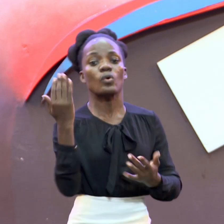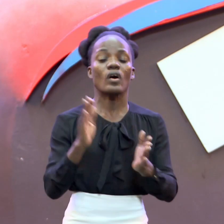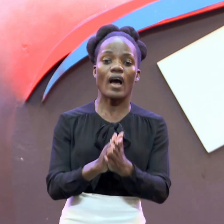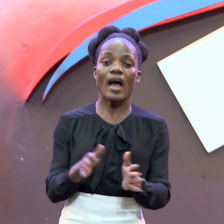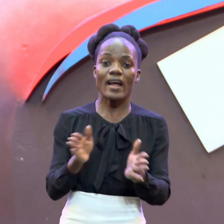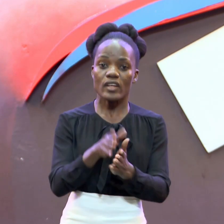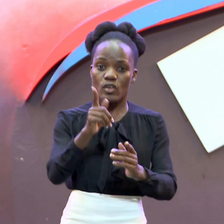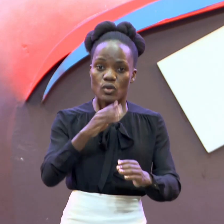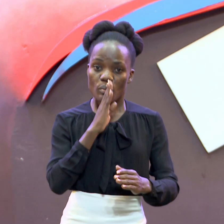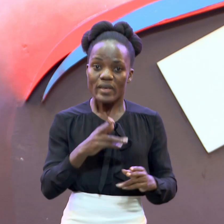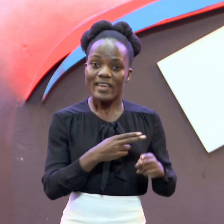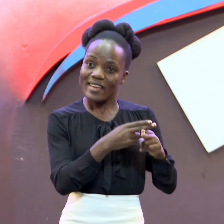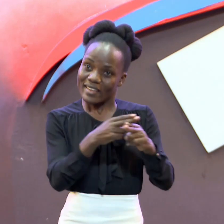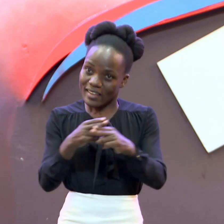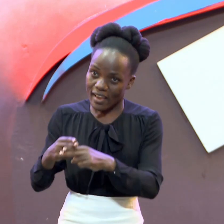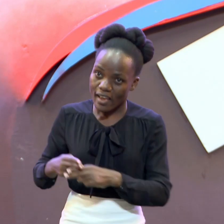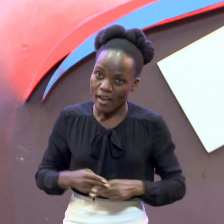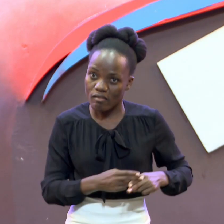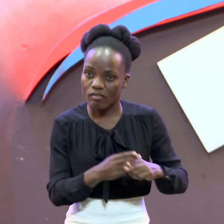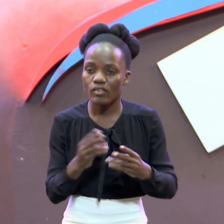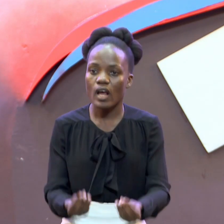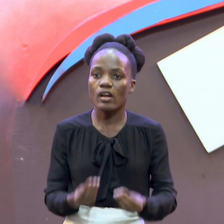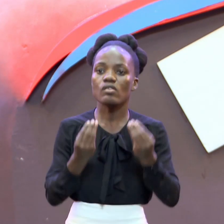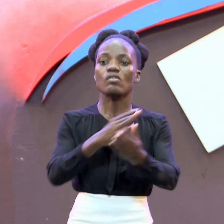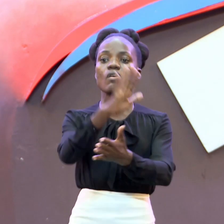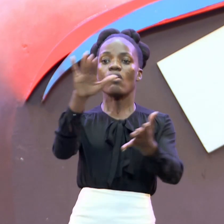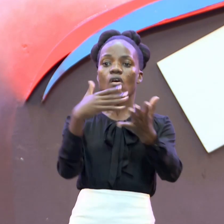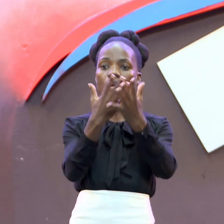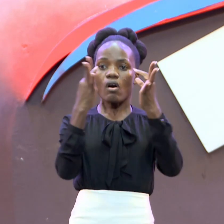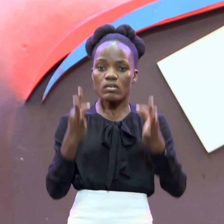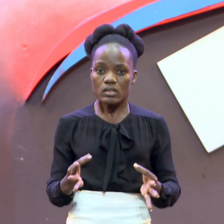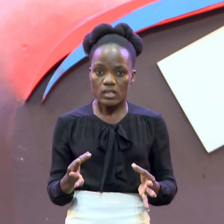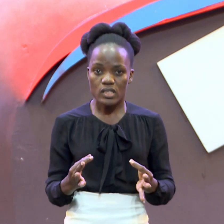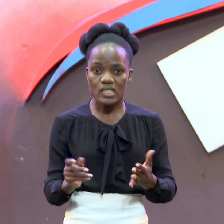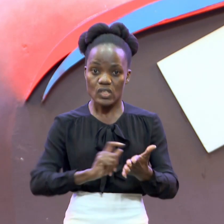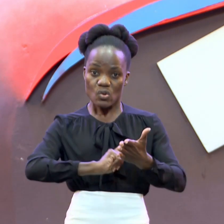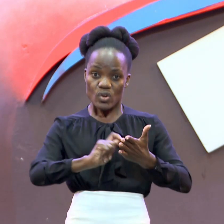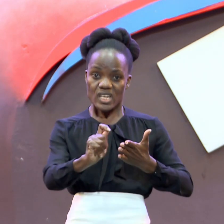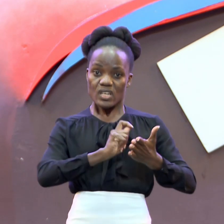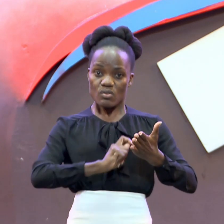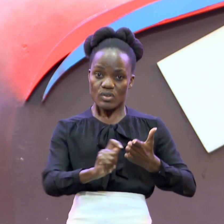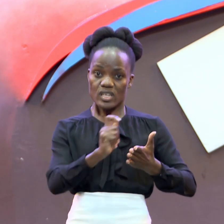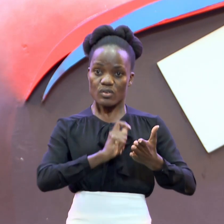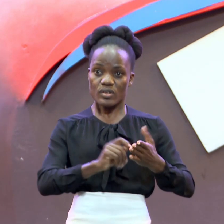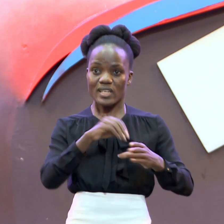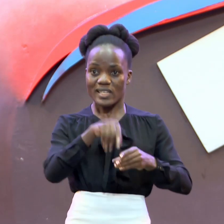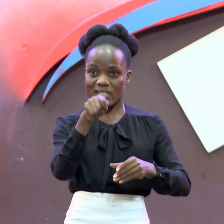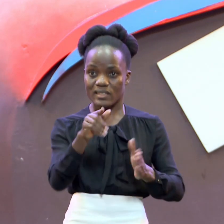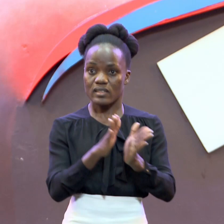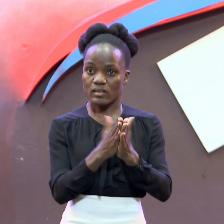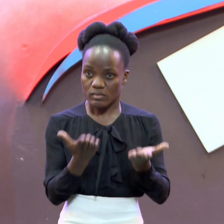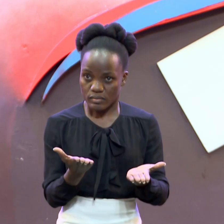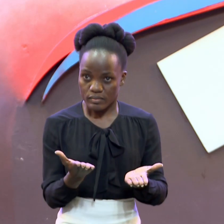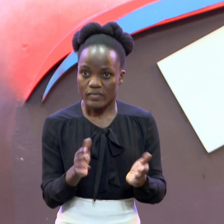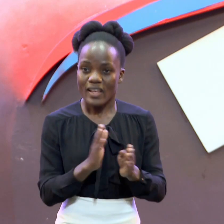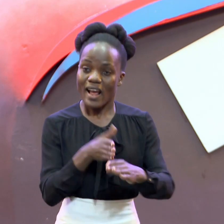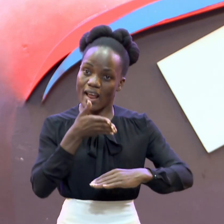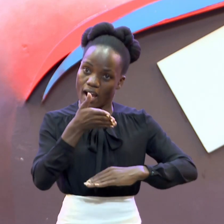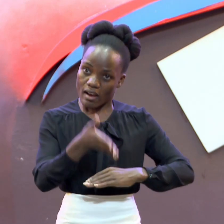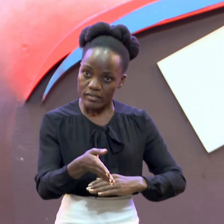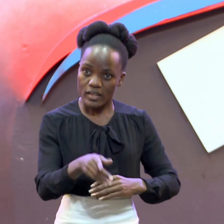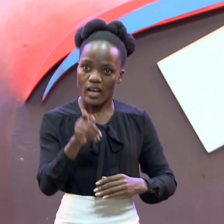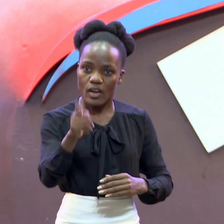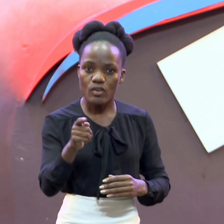be Careful To do Everything Written In it Then You will be